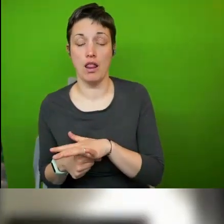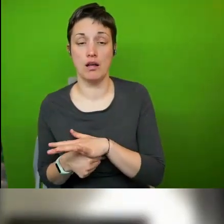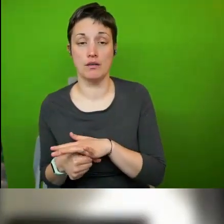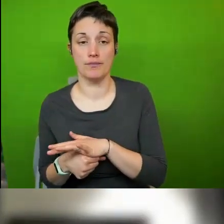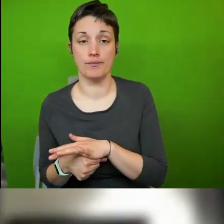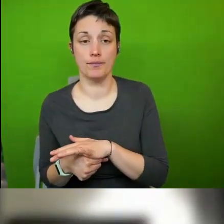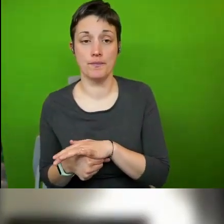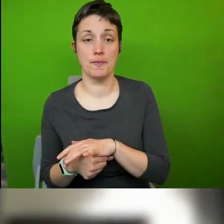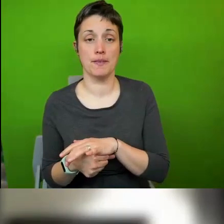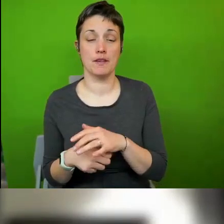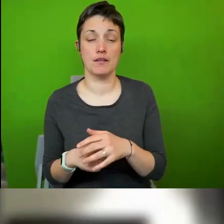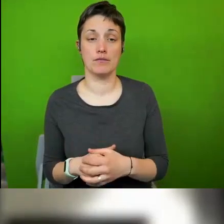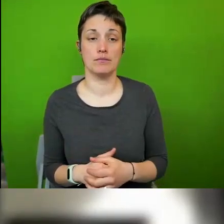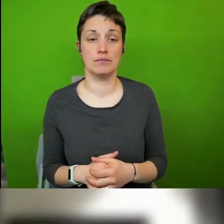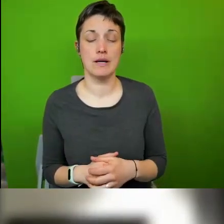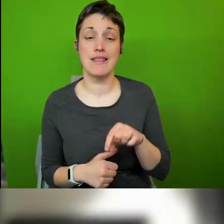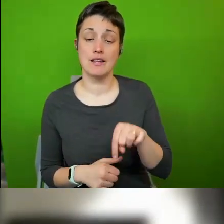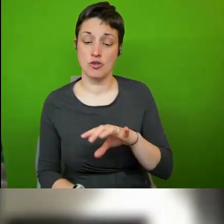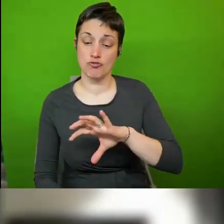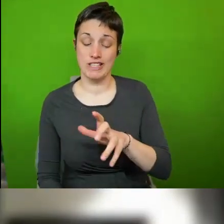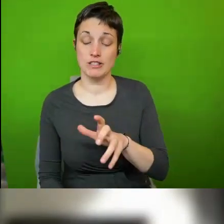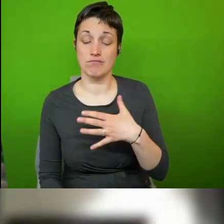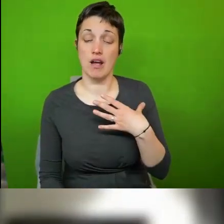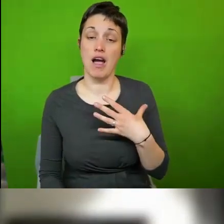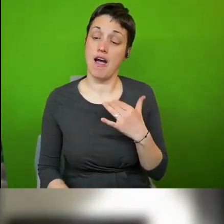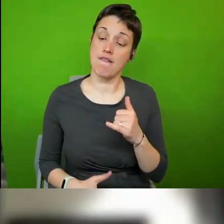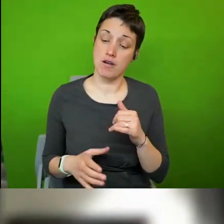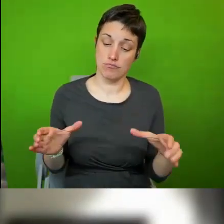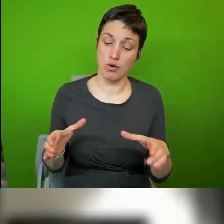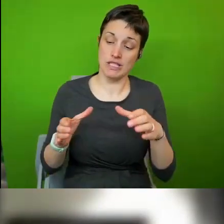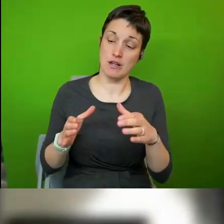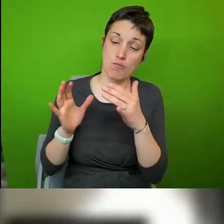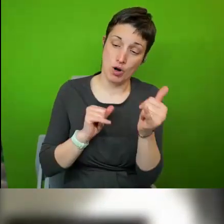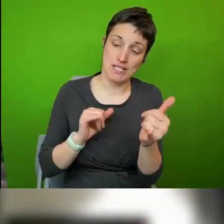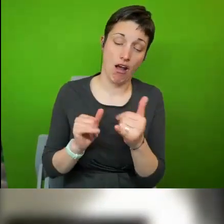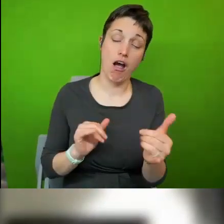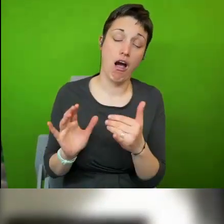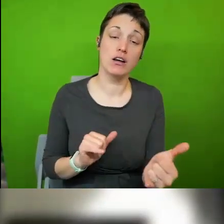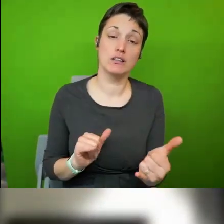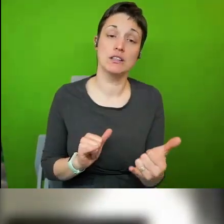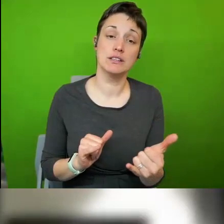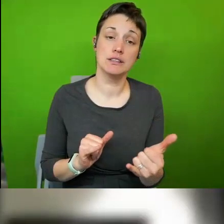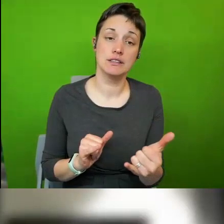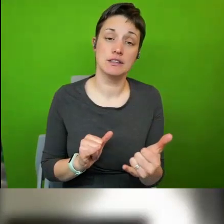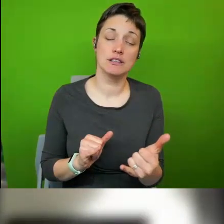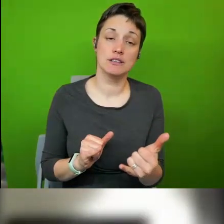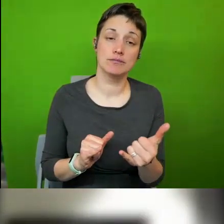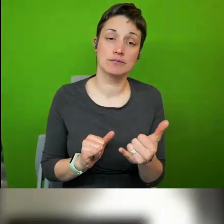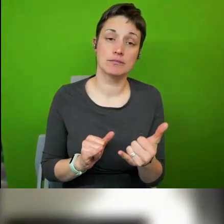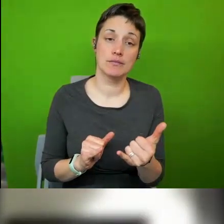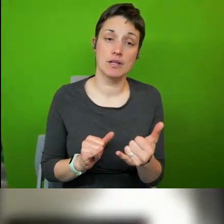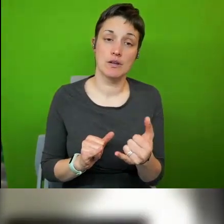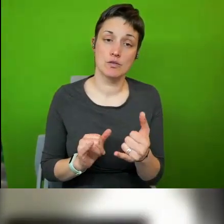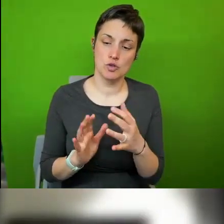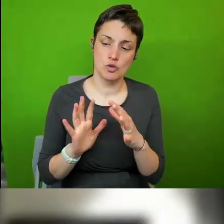the region here uh a monitoring body that does monitor the um disabled